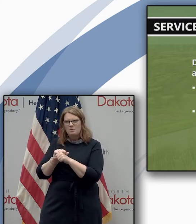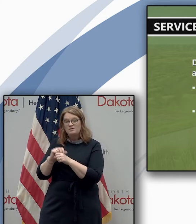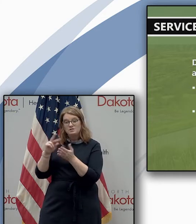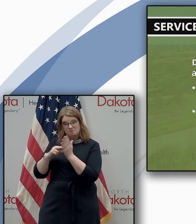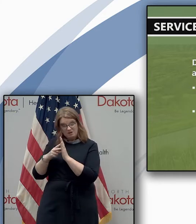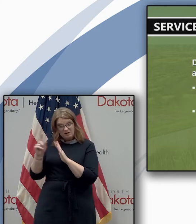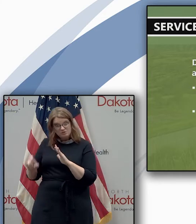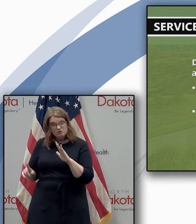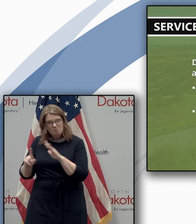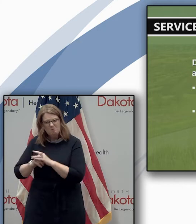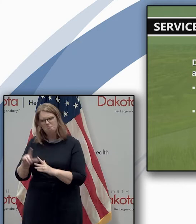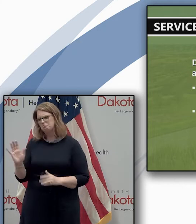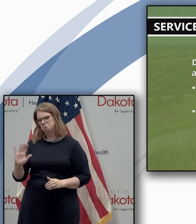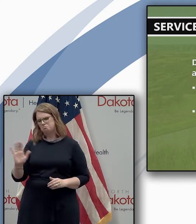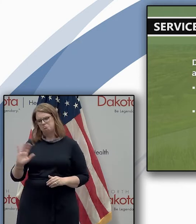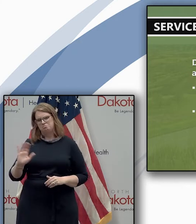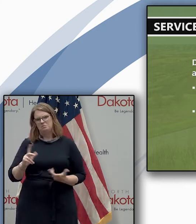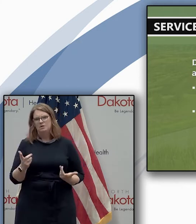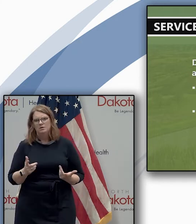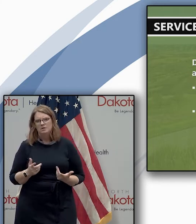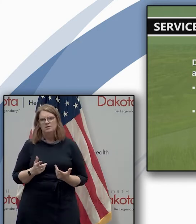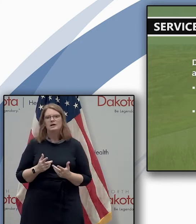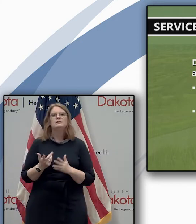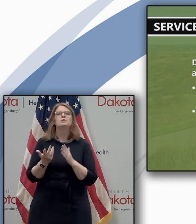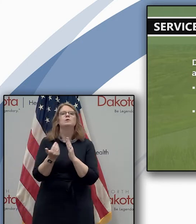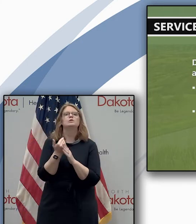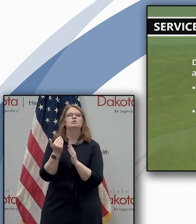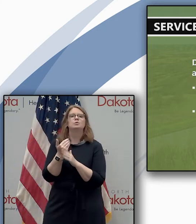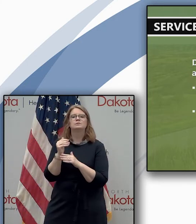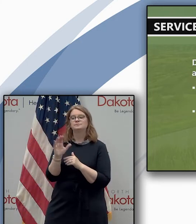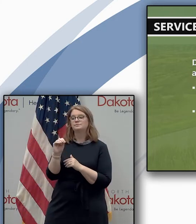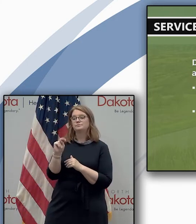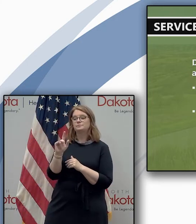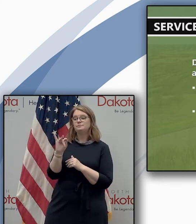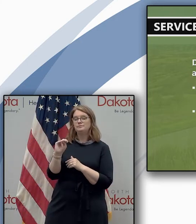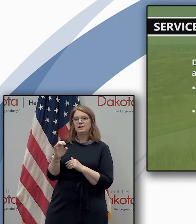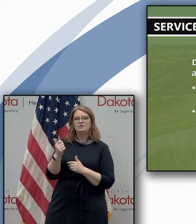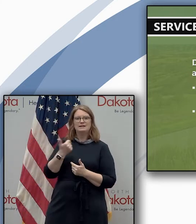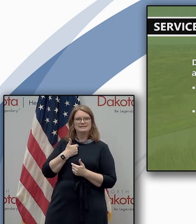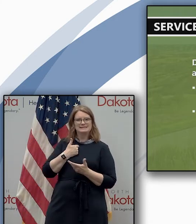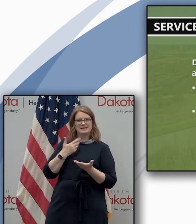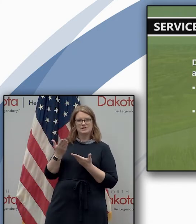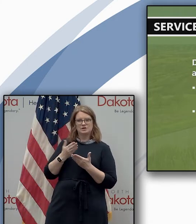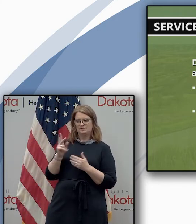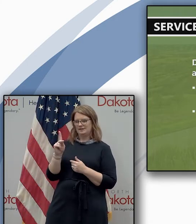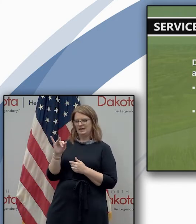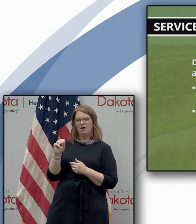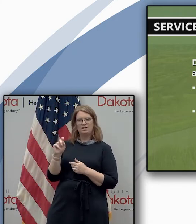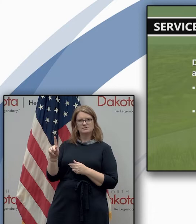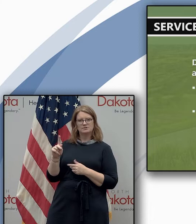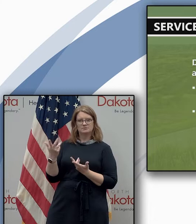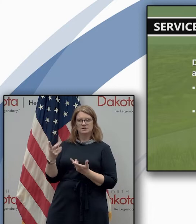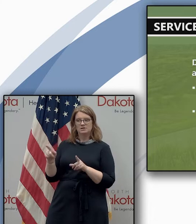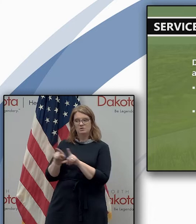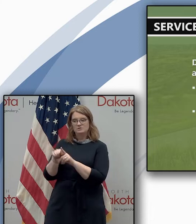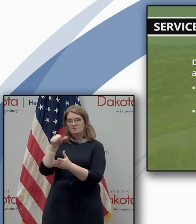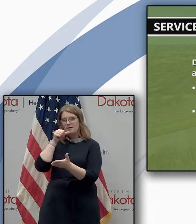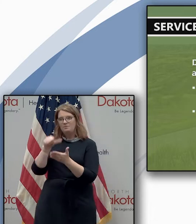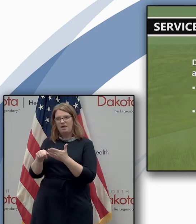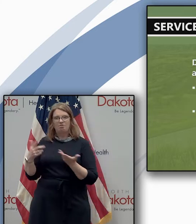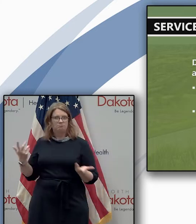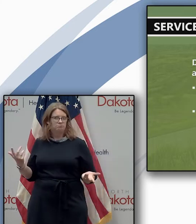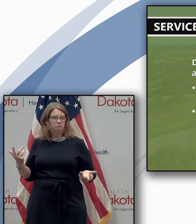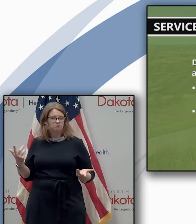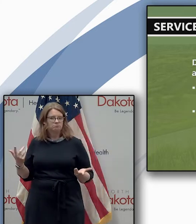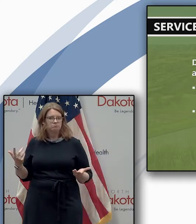vehicle renewals can be done online or at or at a self-service kiosk or they can be done by mail so again if you need to renew